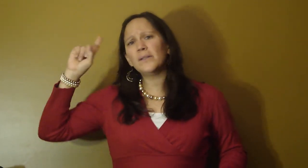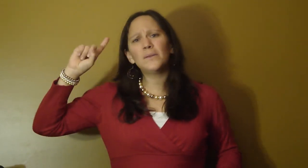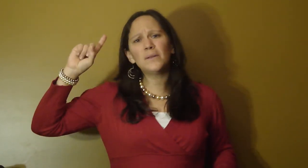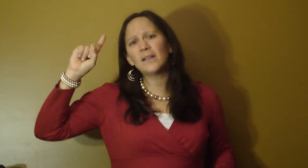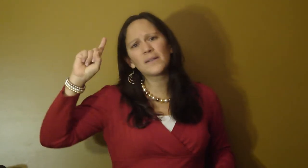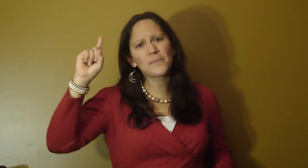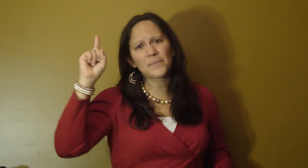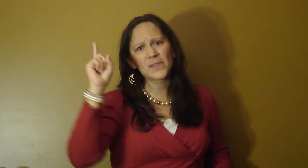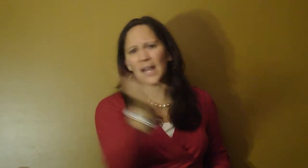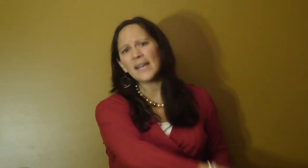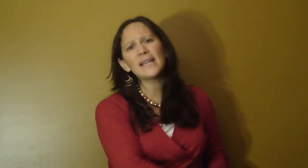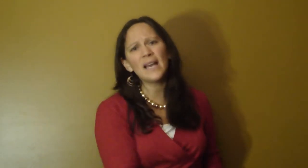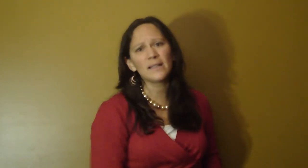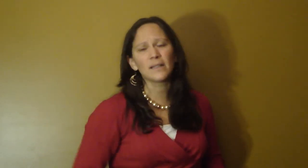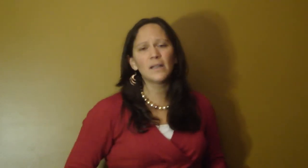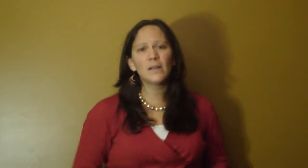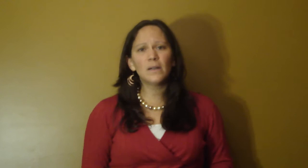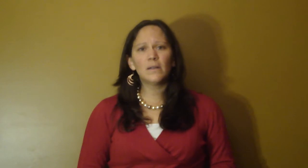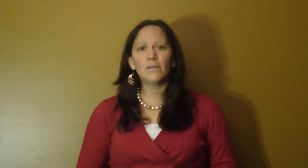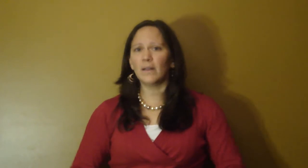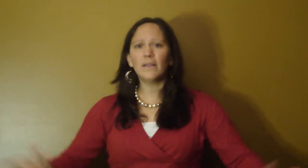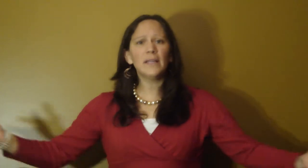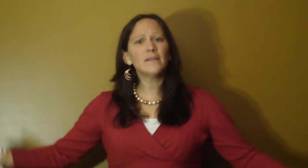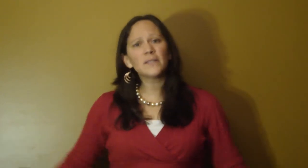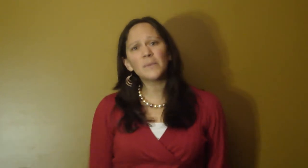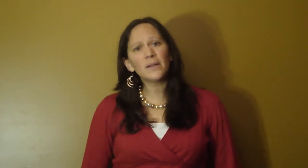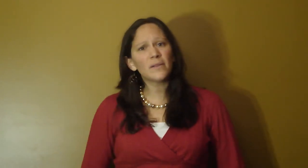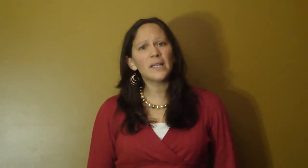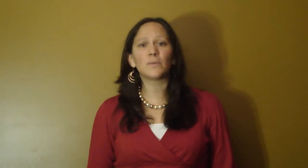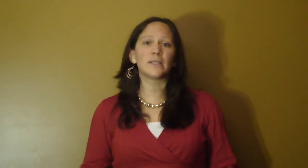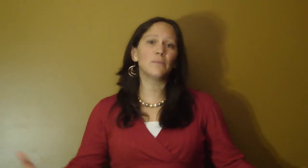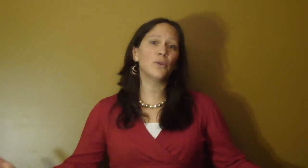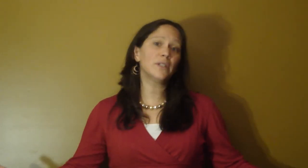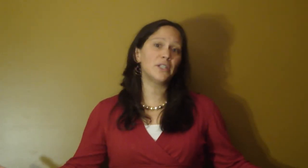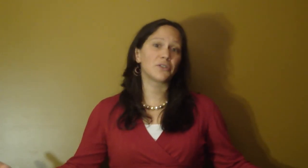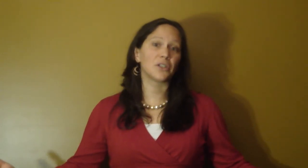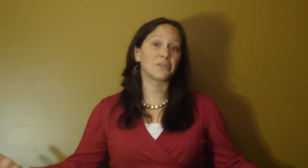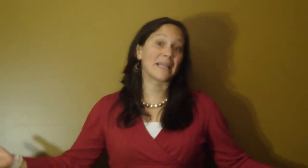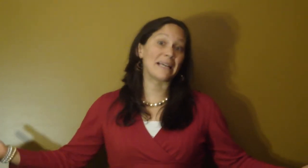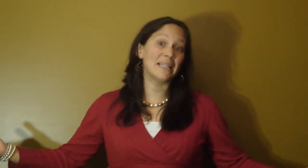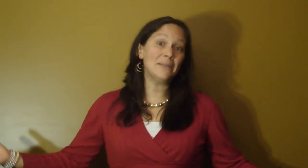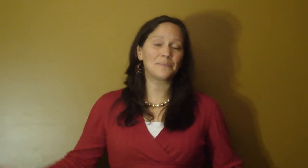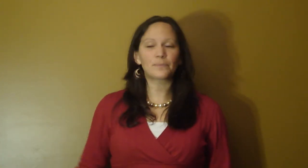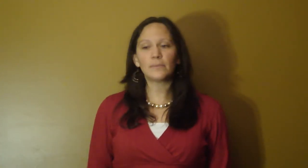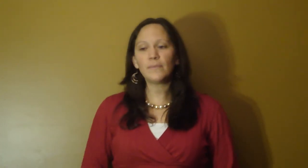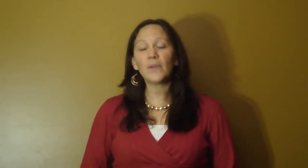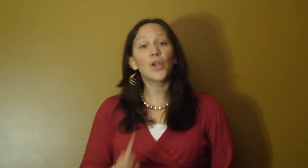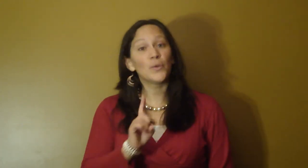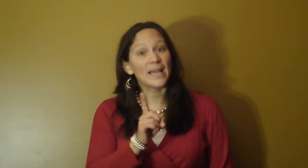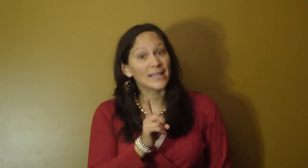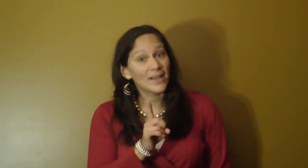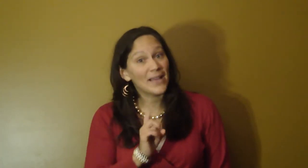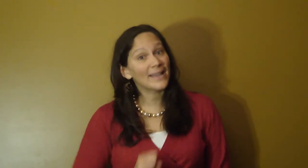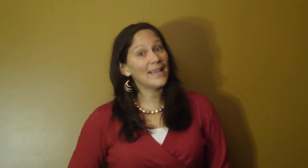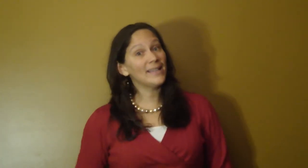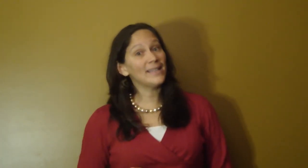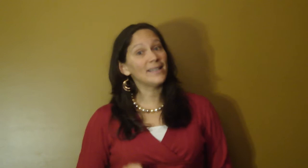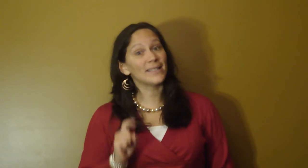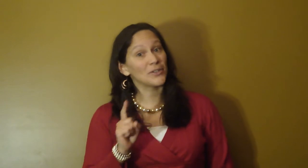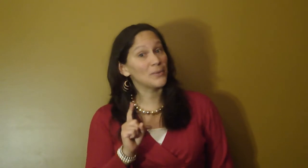that again. Well, think of some other things. What's important to your children? Candy. You can't have that candy until you